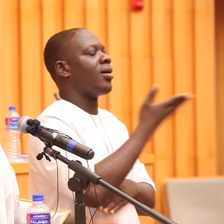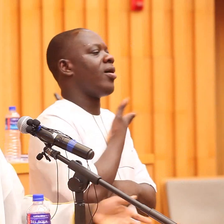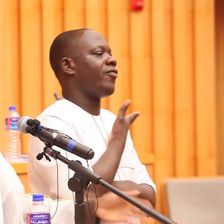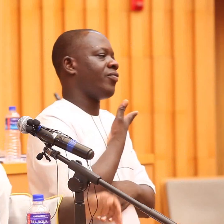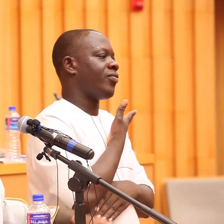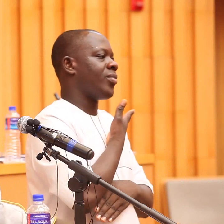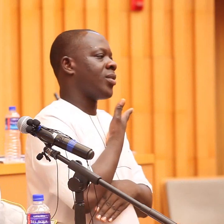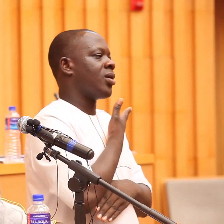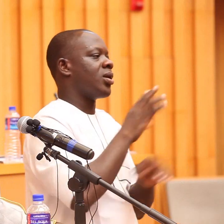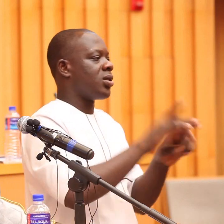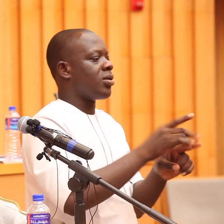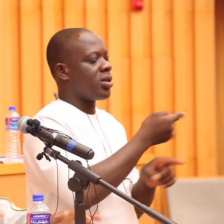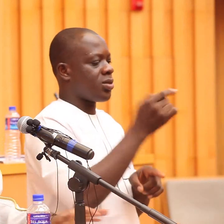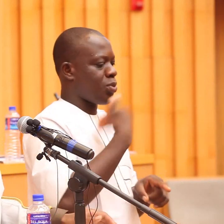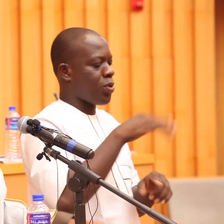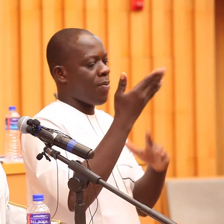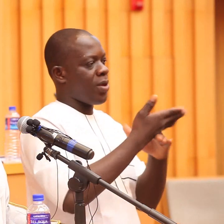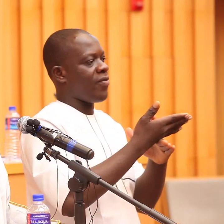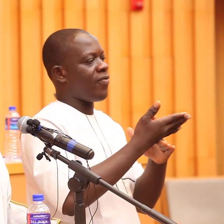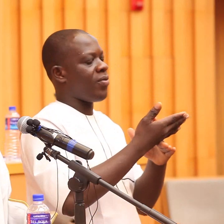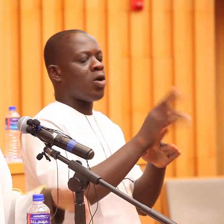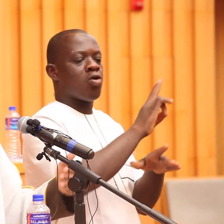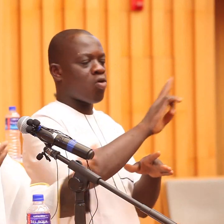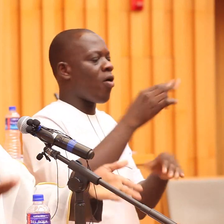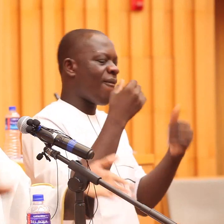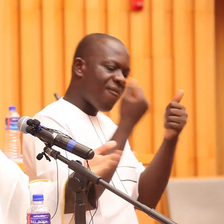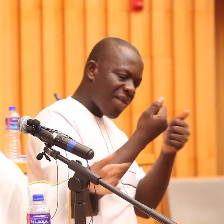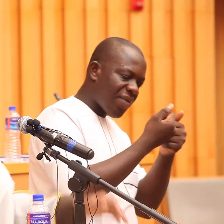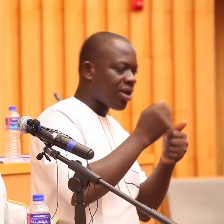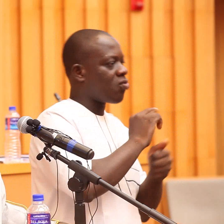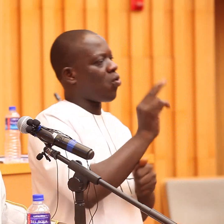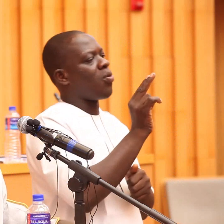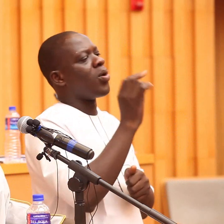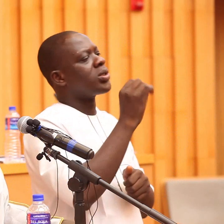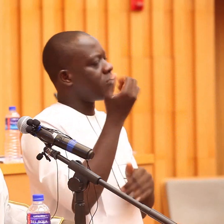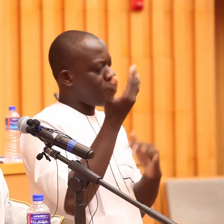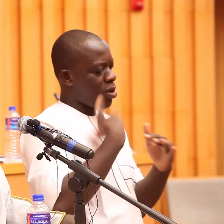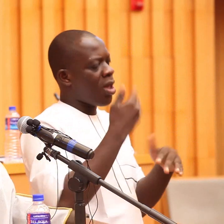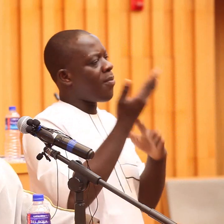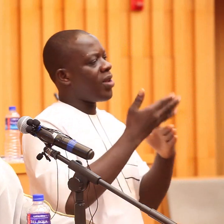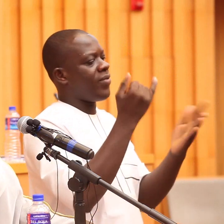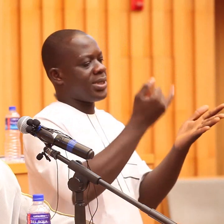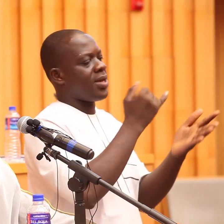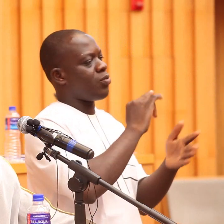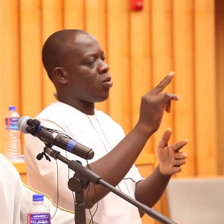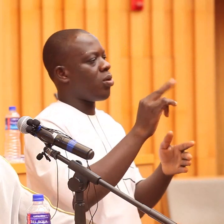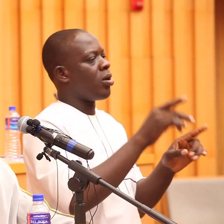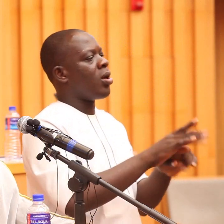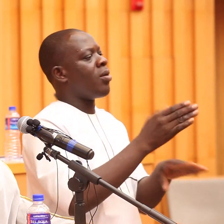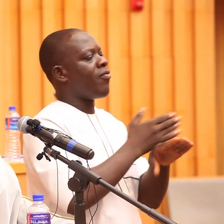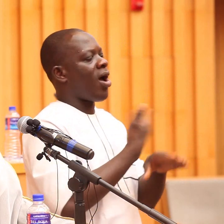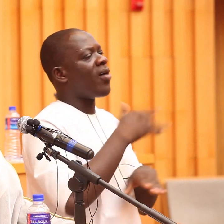so these are the non muslims don't fight them you can treat them well and in fact there was this ghulam